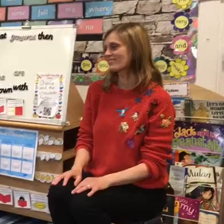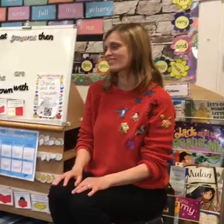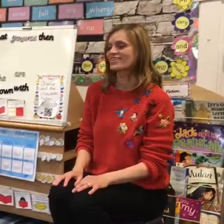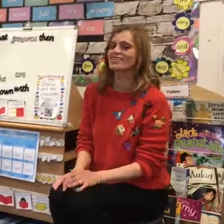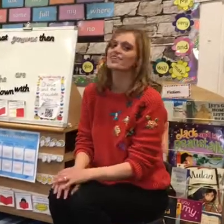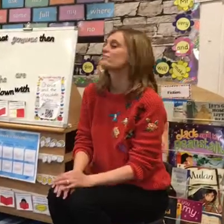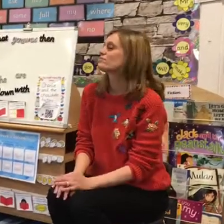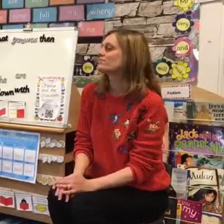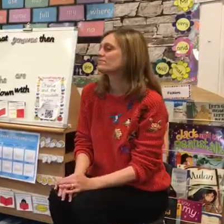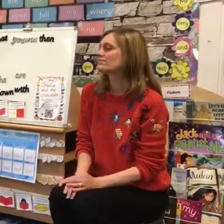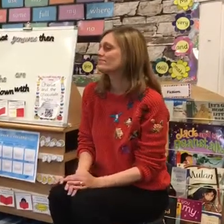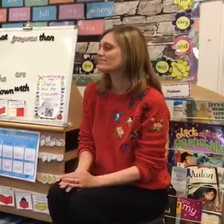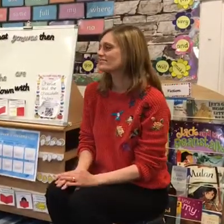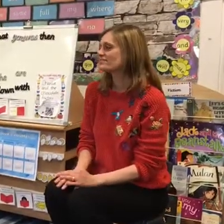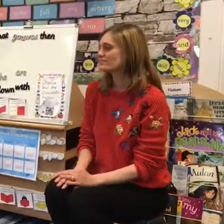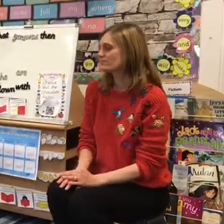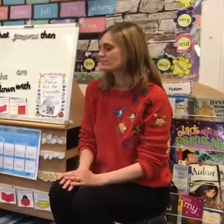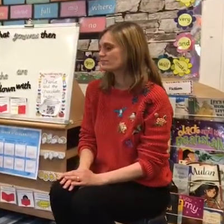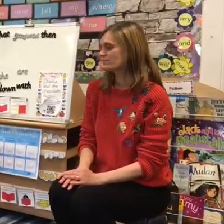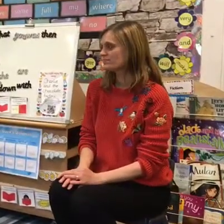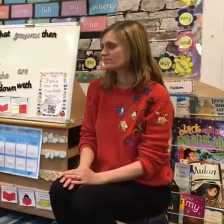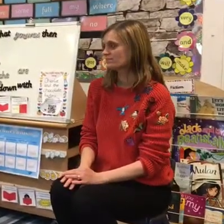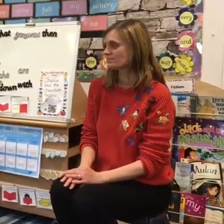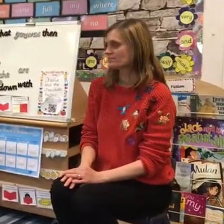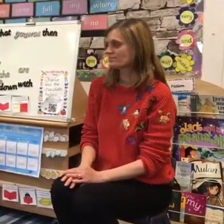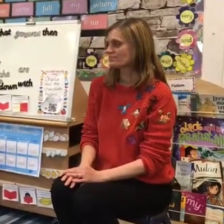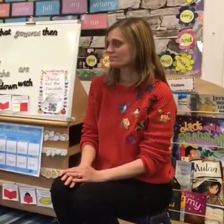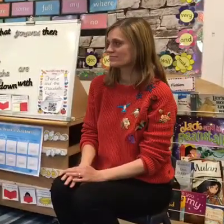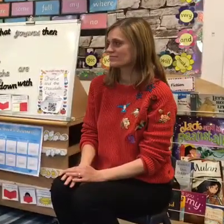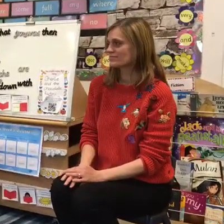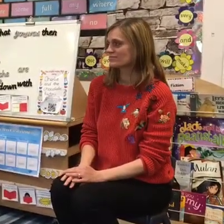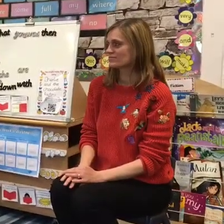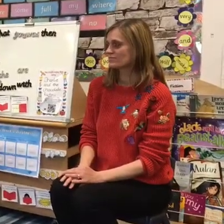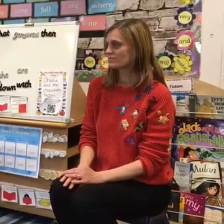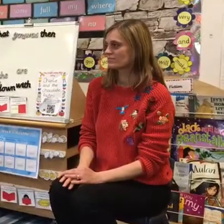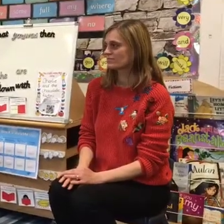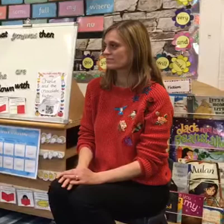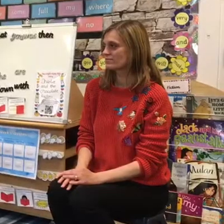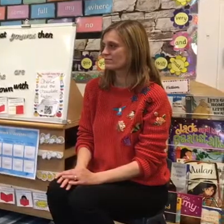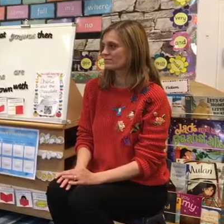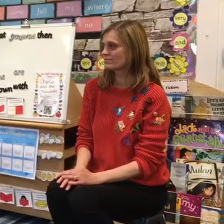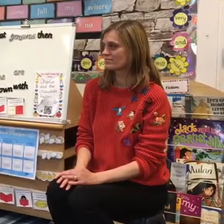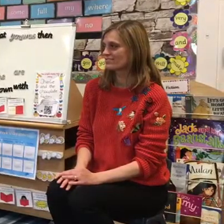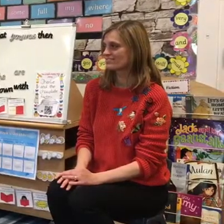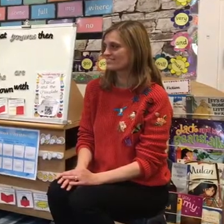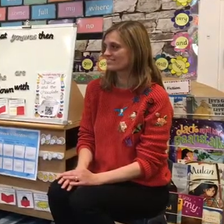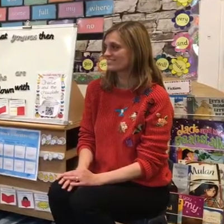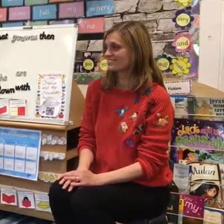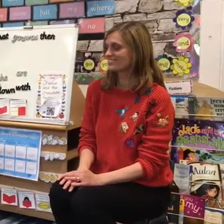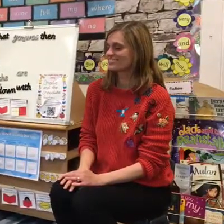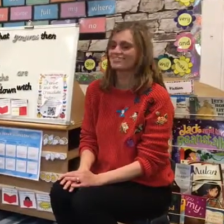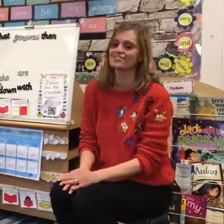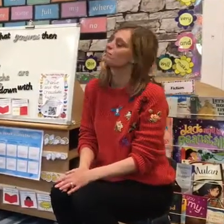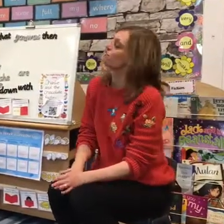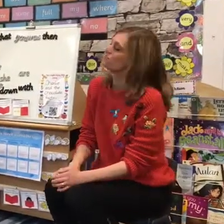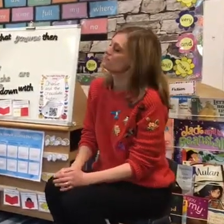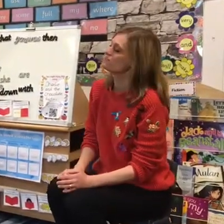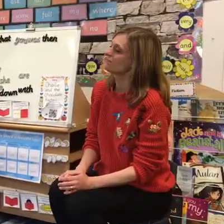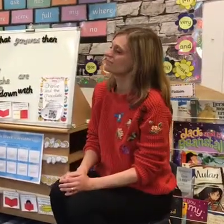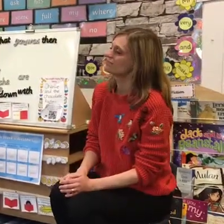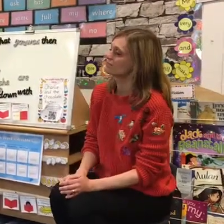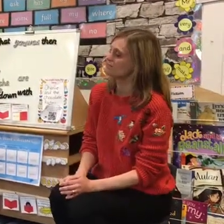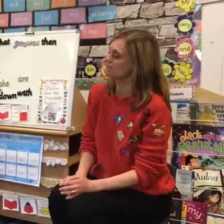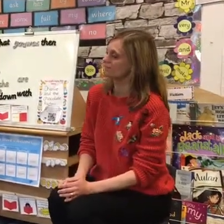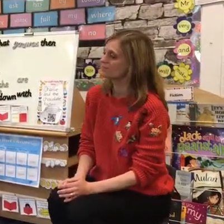Hi everyone, it's Mrs Hilford Smith here. I am going to be turning the pages while Mrs Jones is going to read and sign the